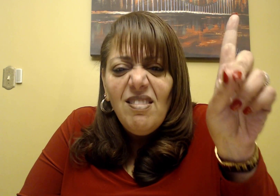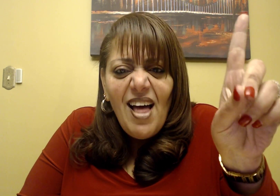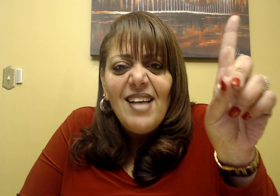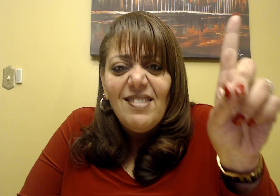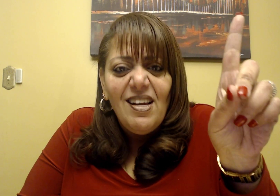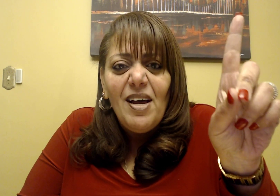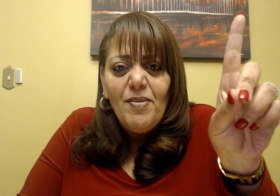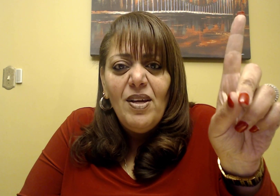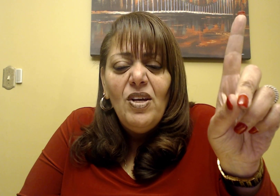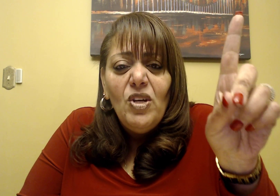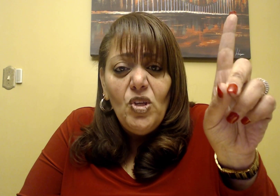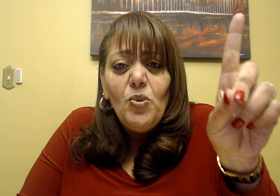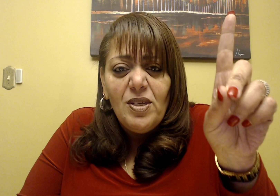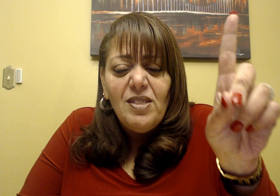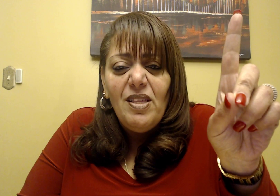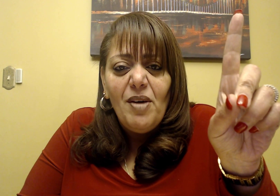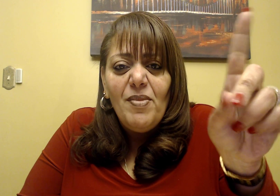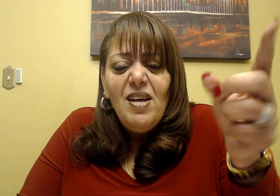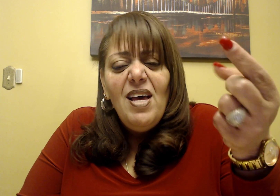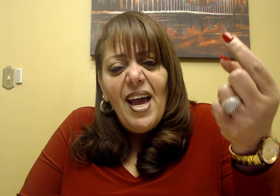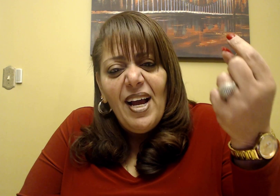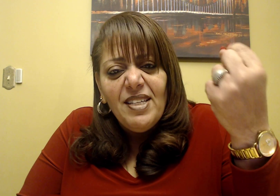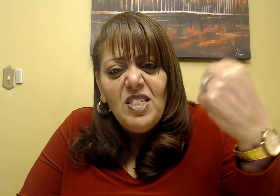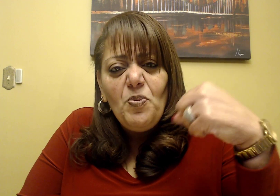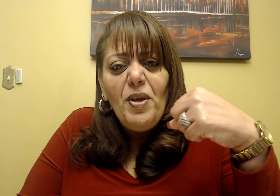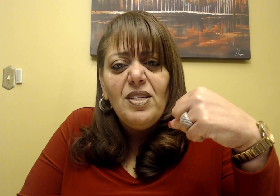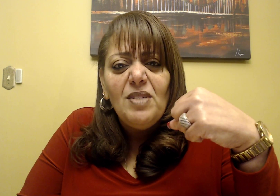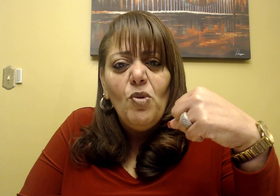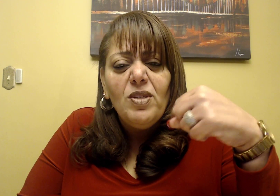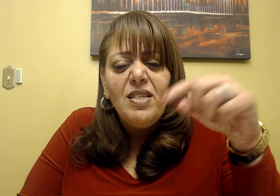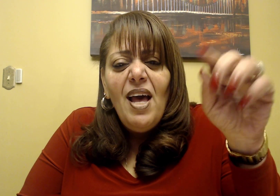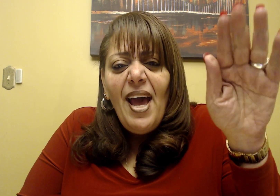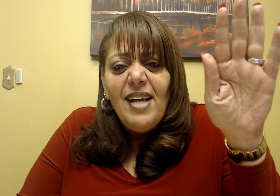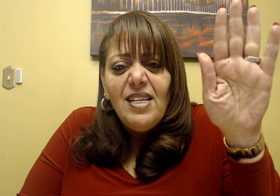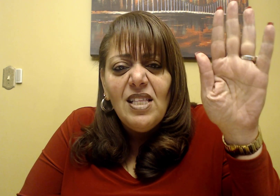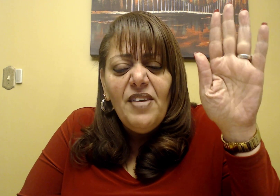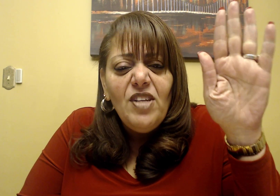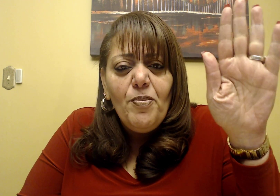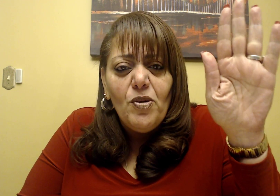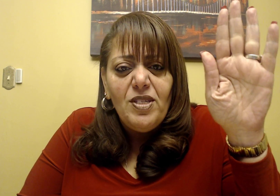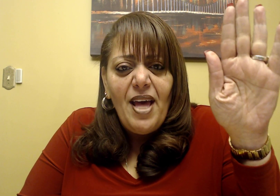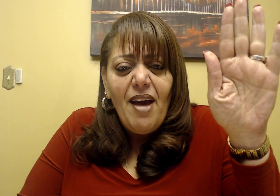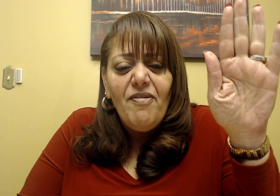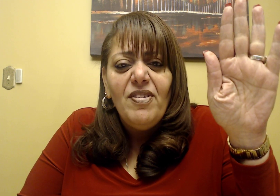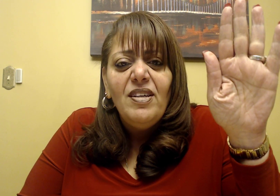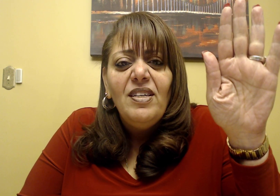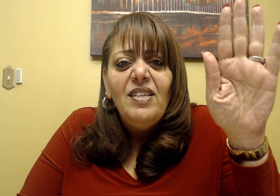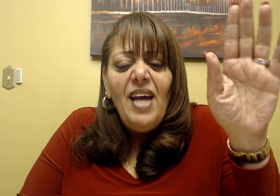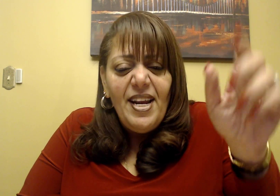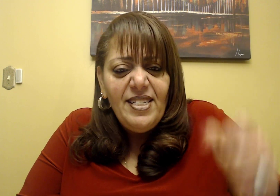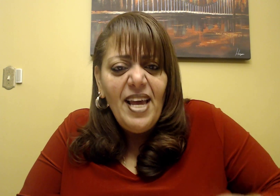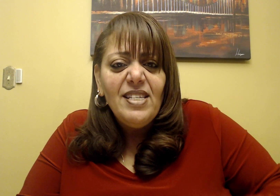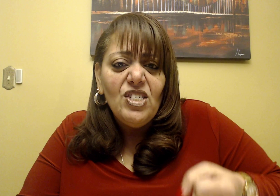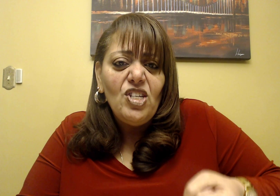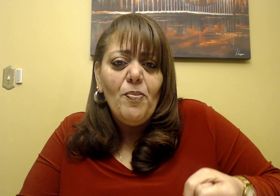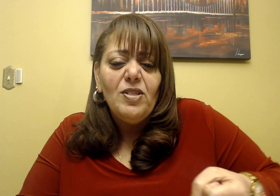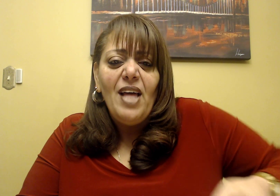last time you will see them. And God speaks to Moses and says, lift up your staff. And he takes his shepherd's staff